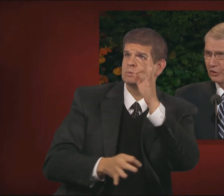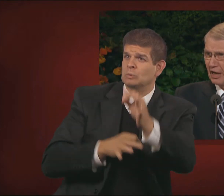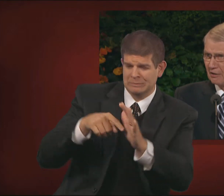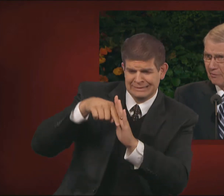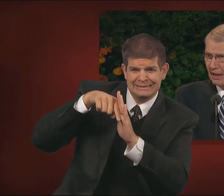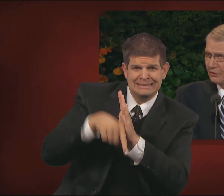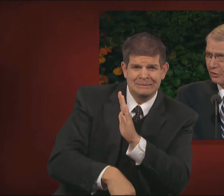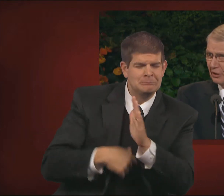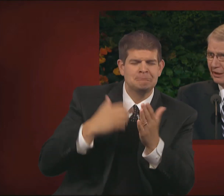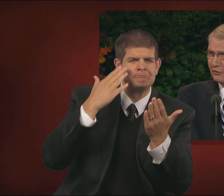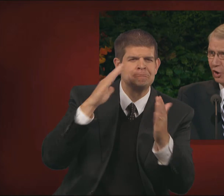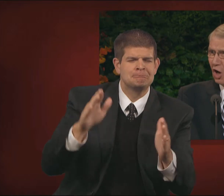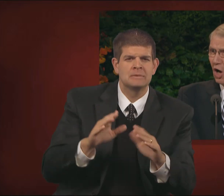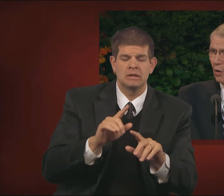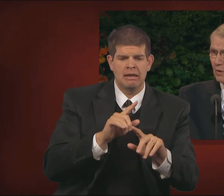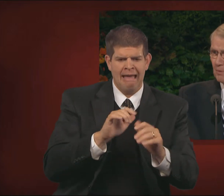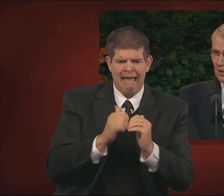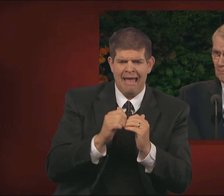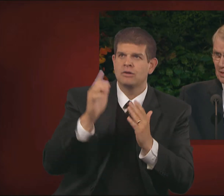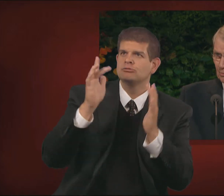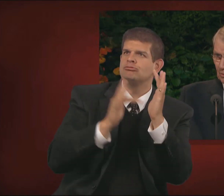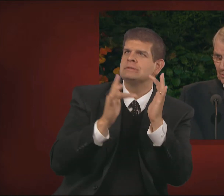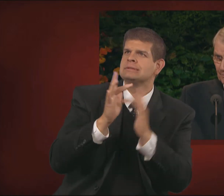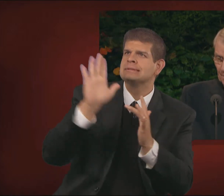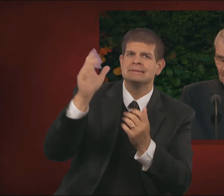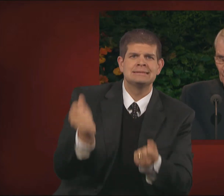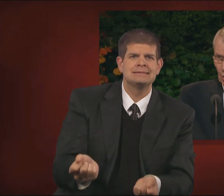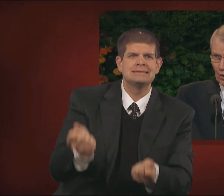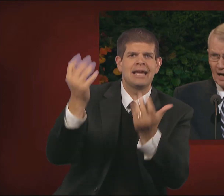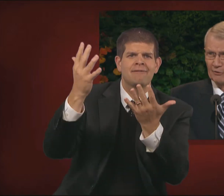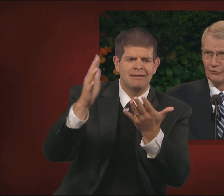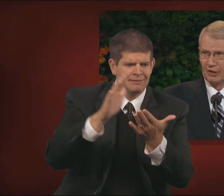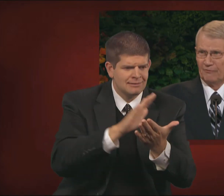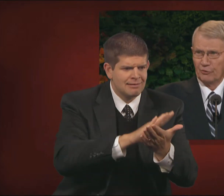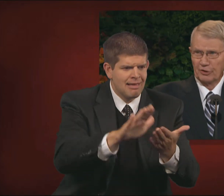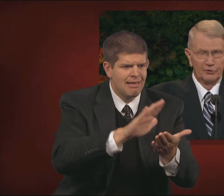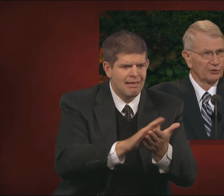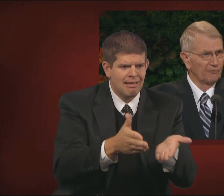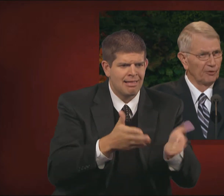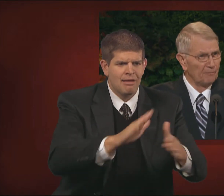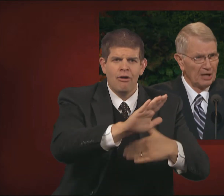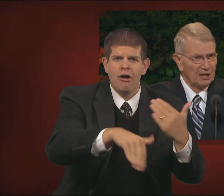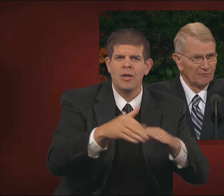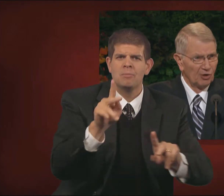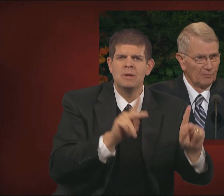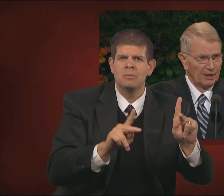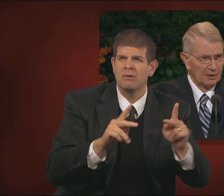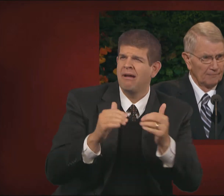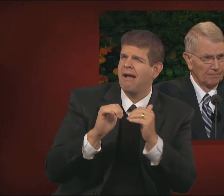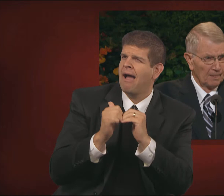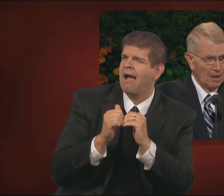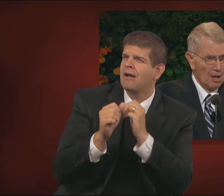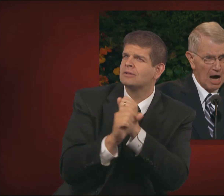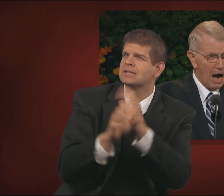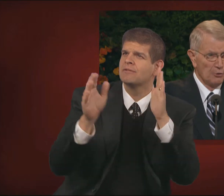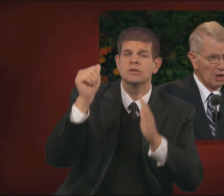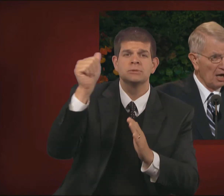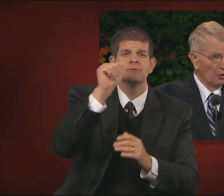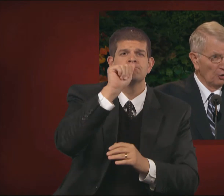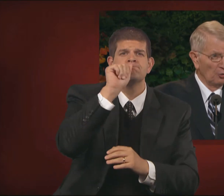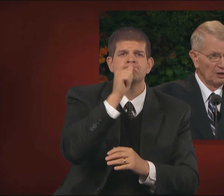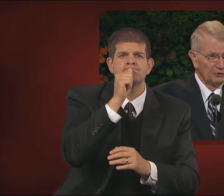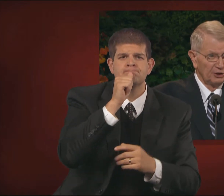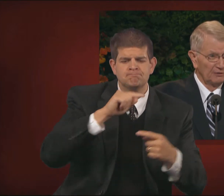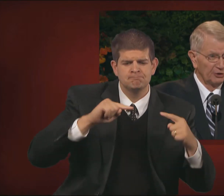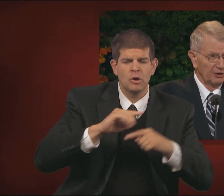Savior's sacrifice can cleanse all repentant people, or how the Savior could suffer the pain of all men. I do